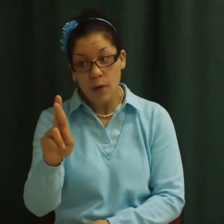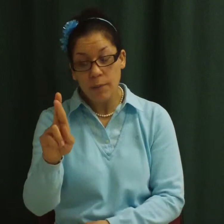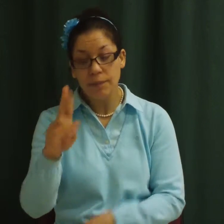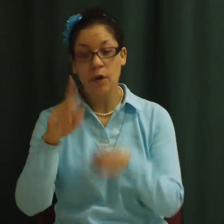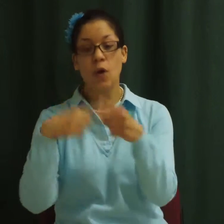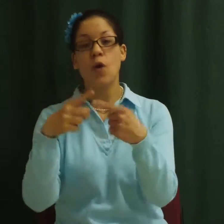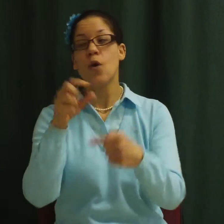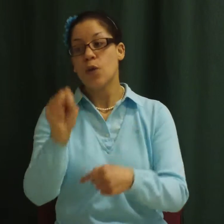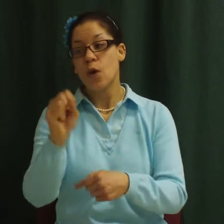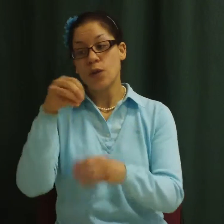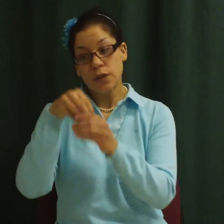air.